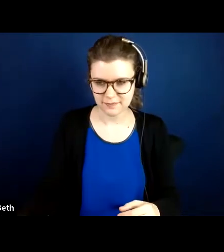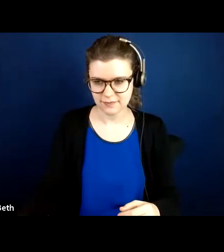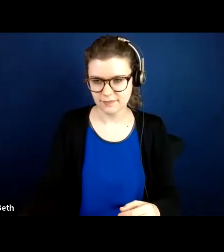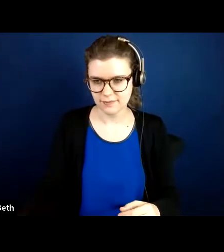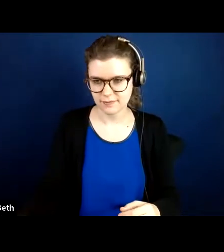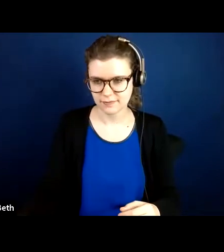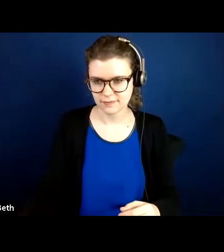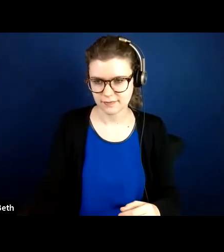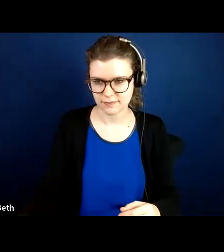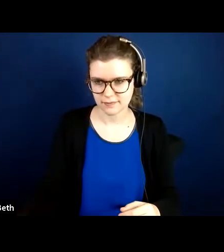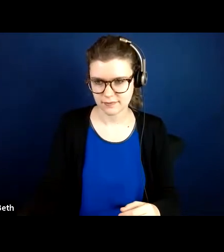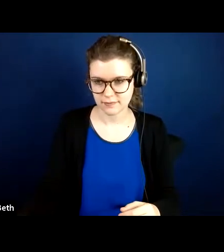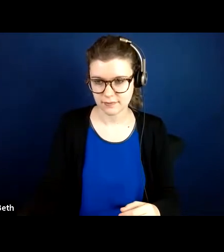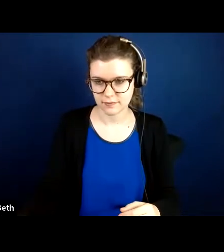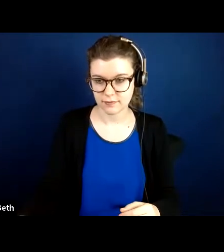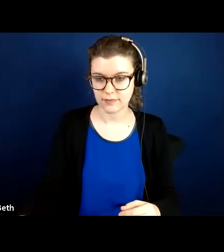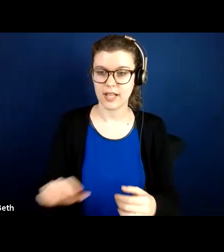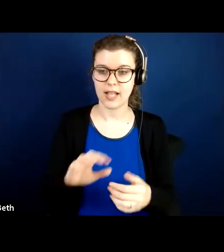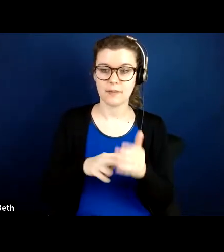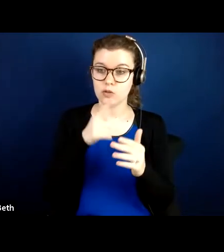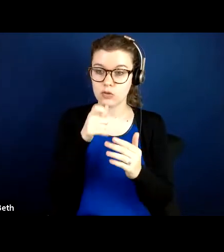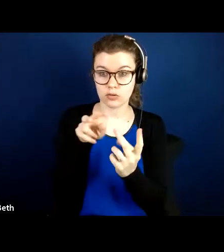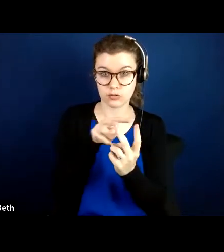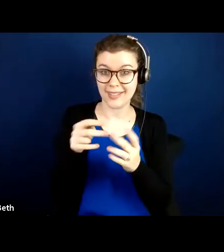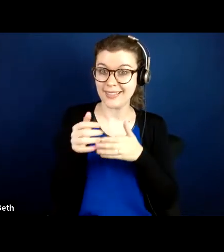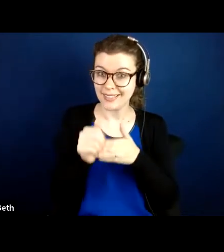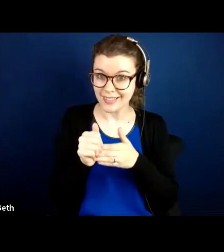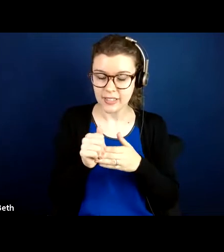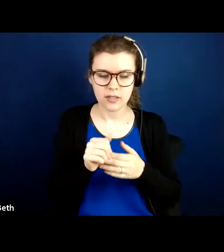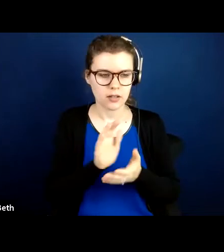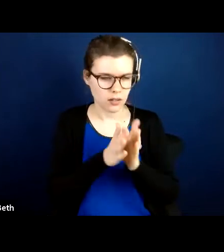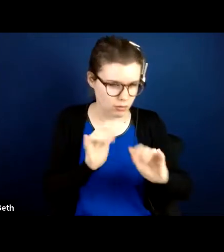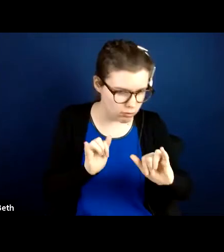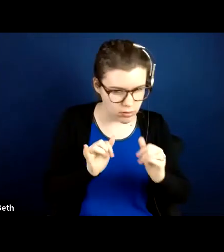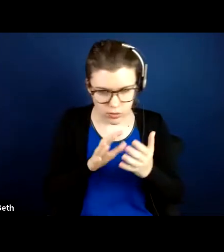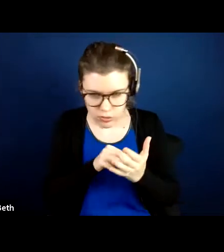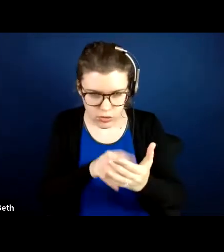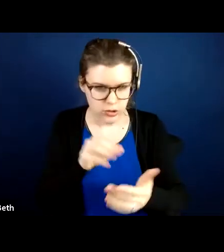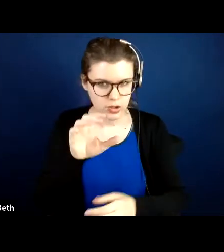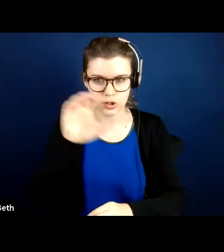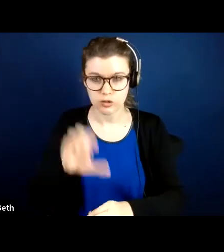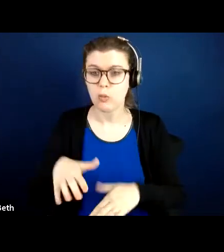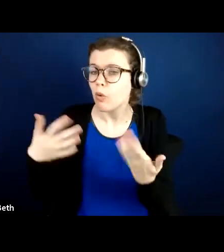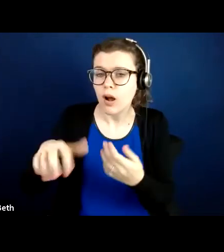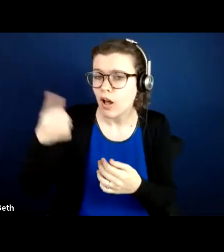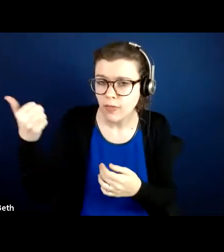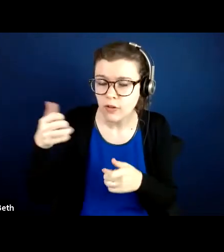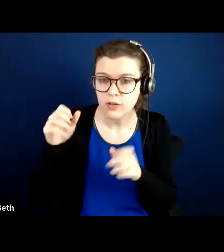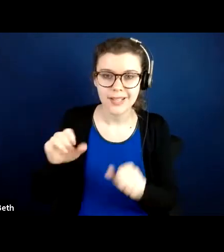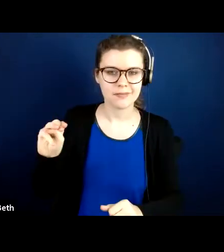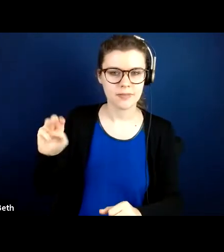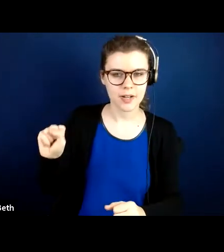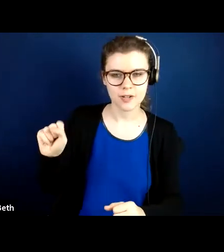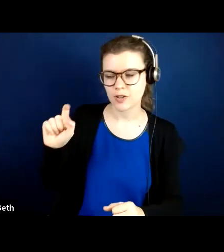-facilitator familiarize themselves with Zoom or whatever online platform you guys like best. It could also be Microsoft